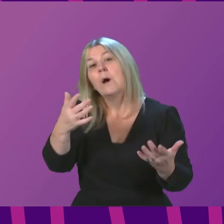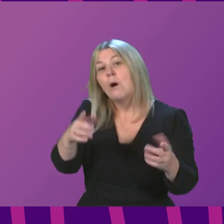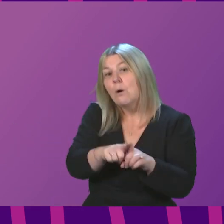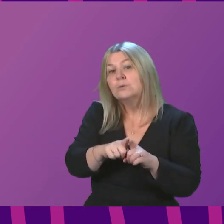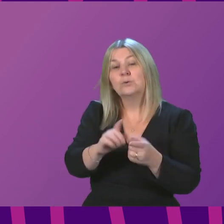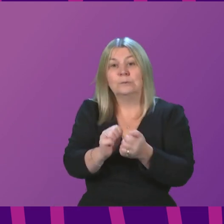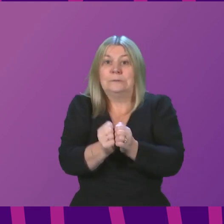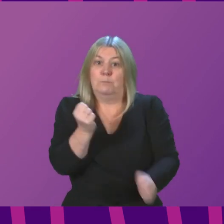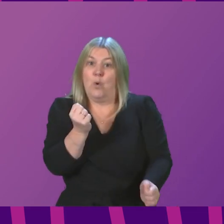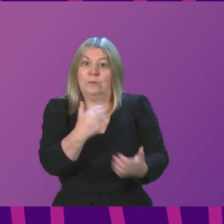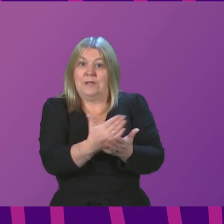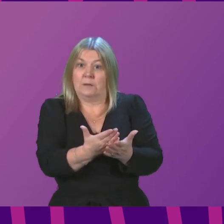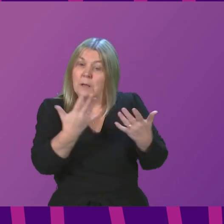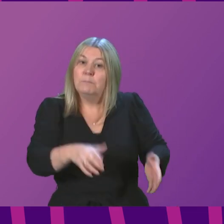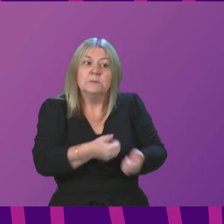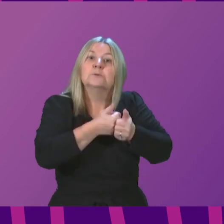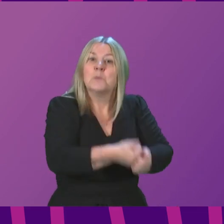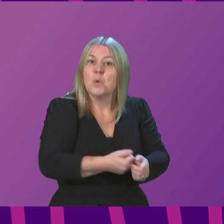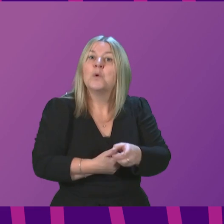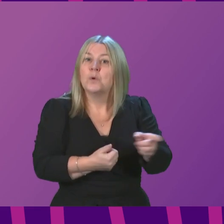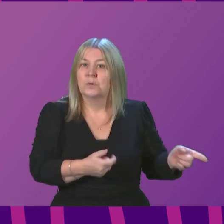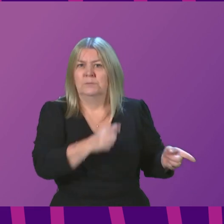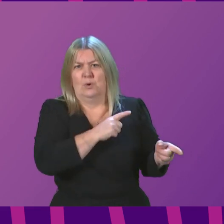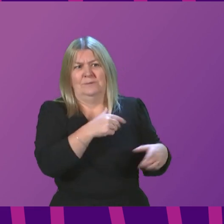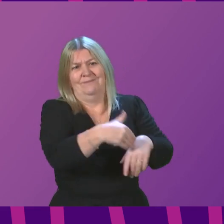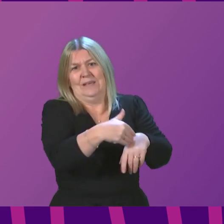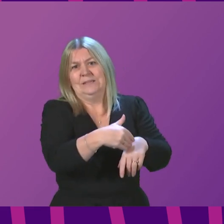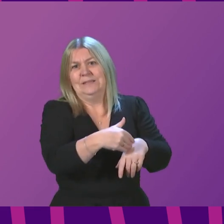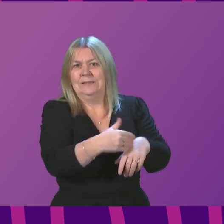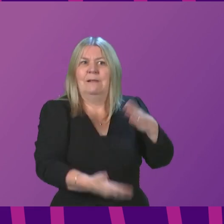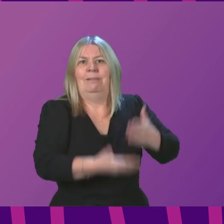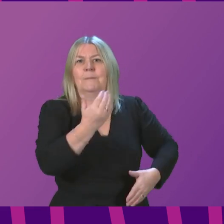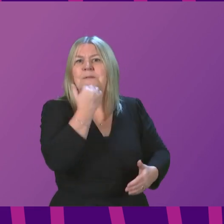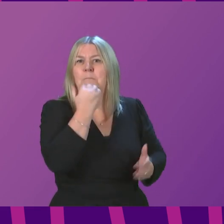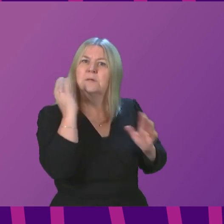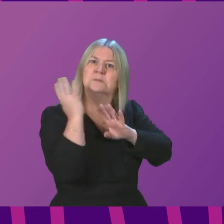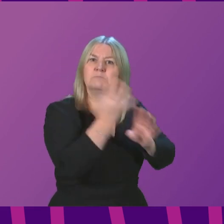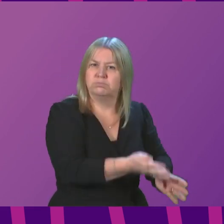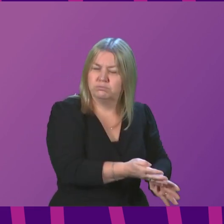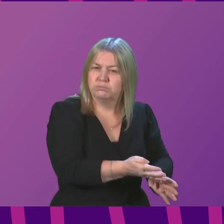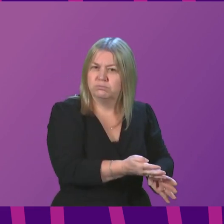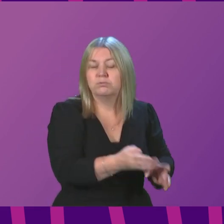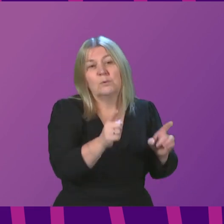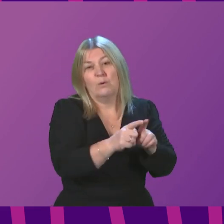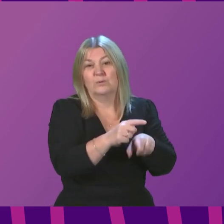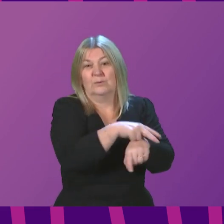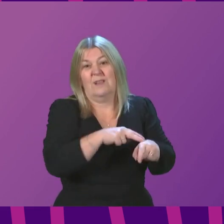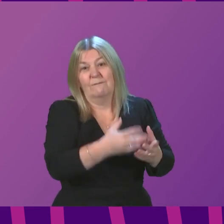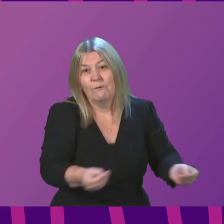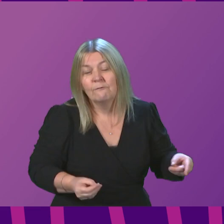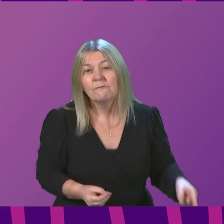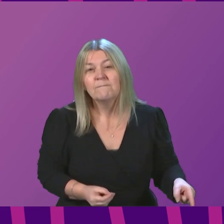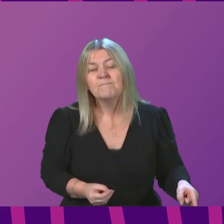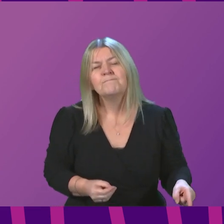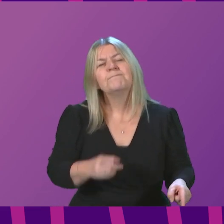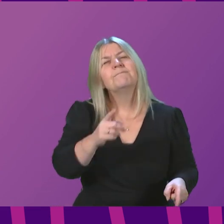events are obviously affected by the limit on spectators and also by cancellations due to COVID absences. However, we